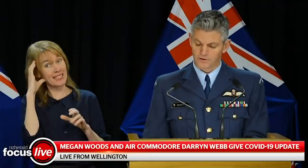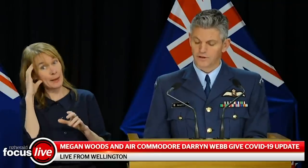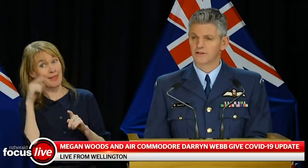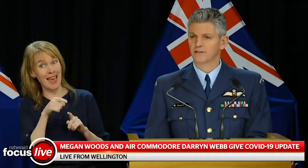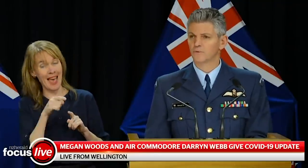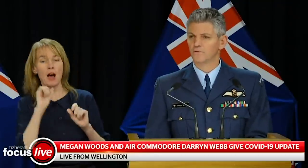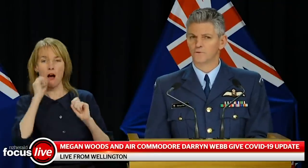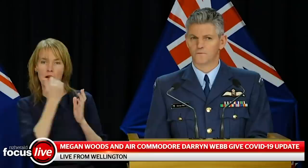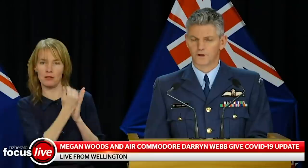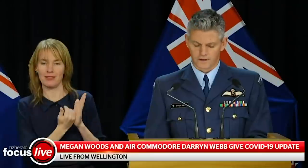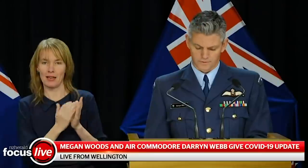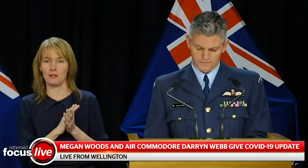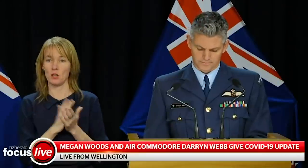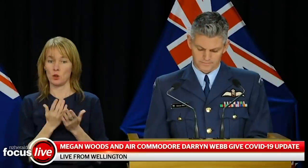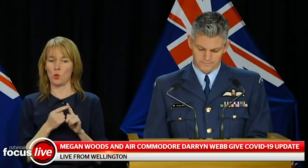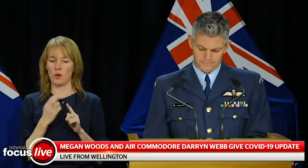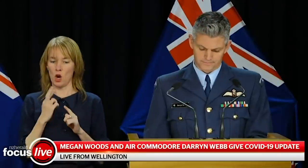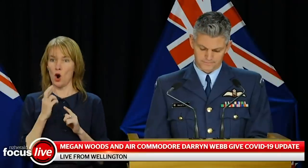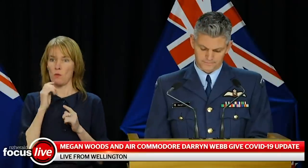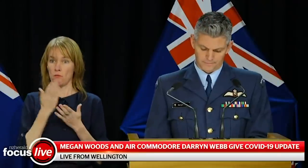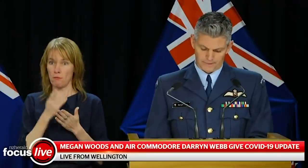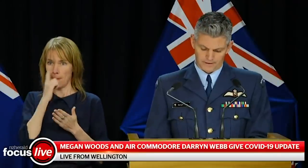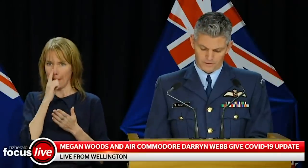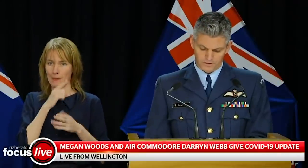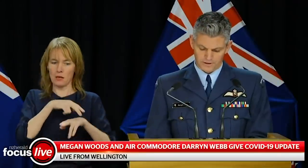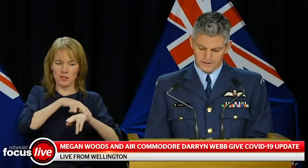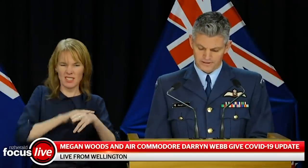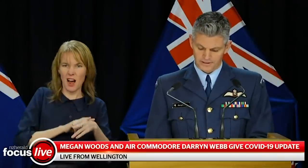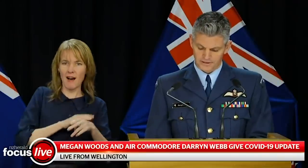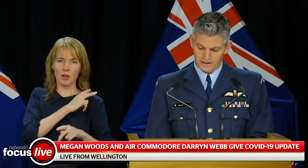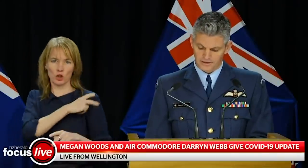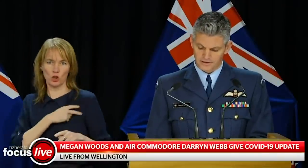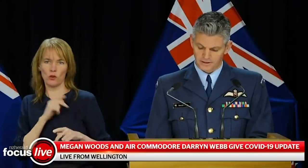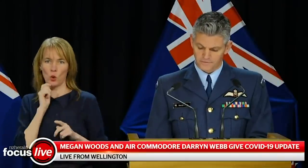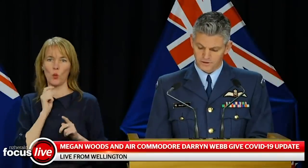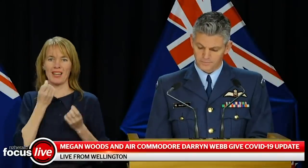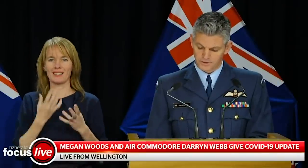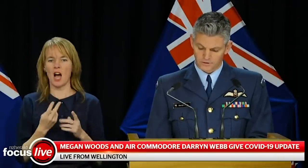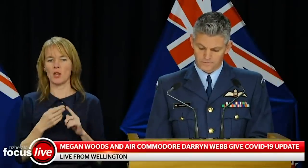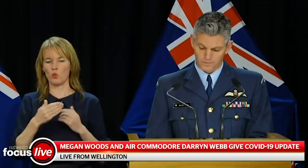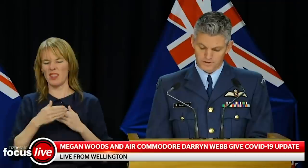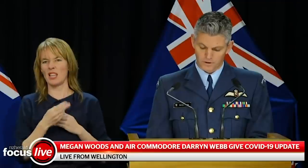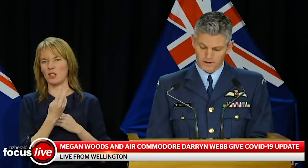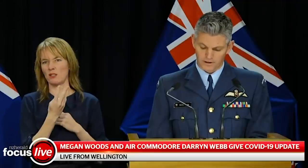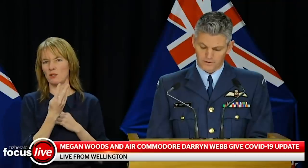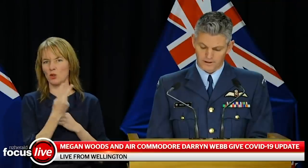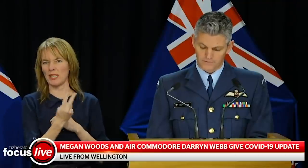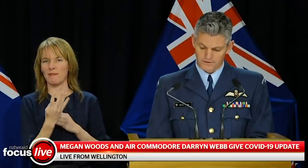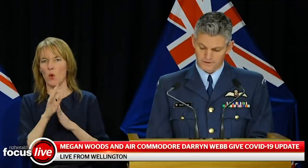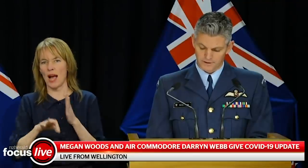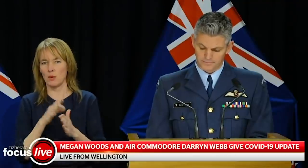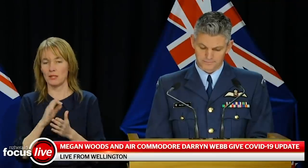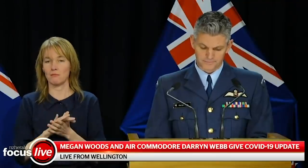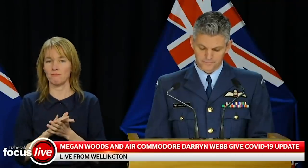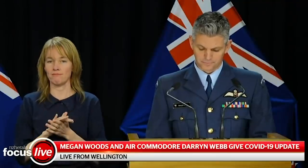these people on site in the next 24-48 hours. I also discussed yesterday that this individual absconded from a smoking area